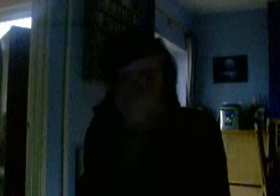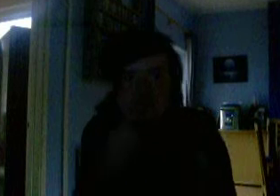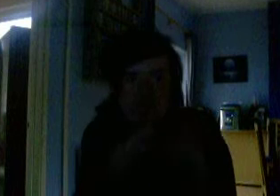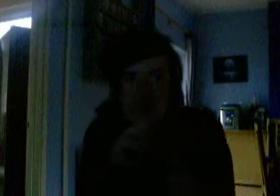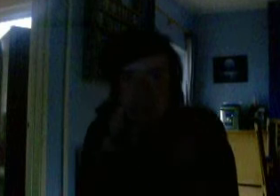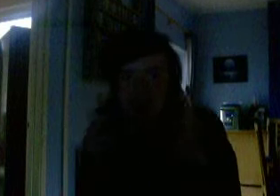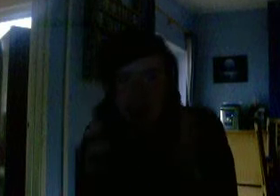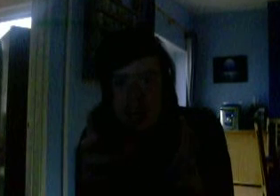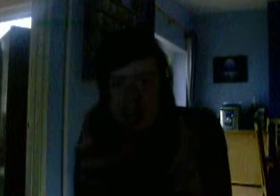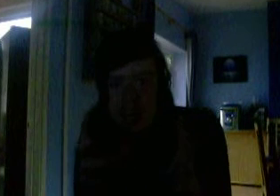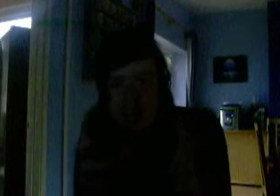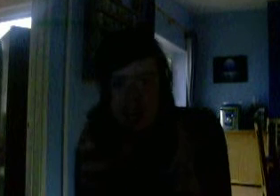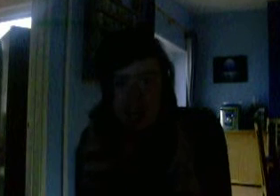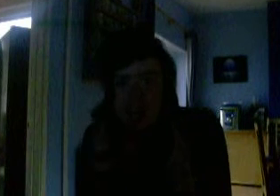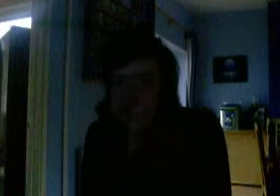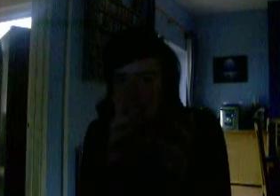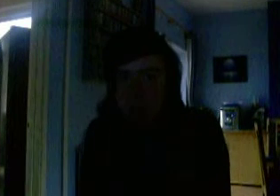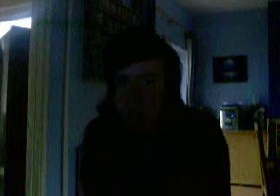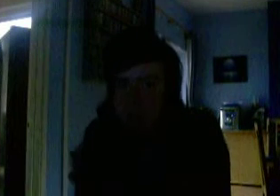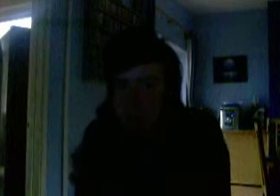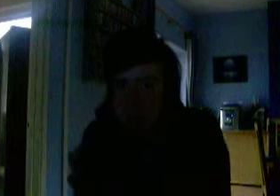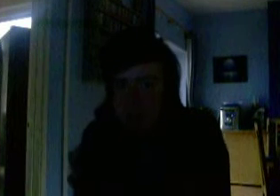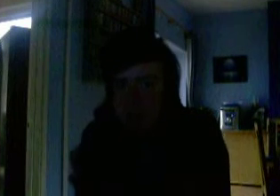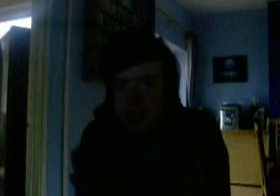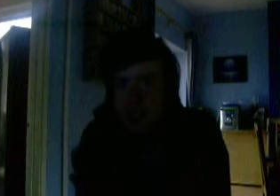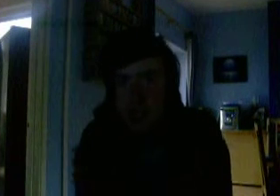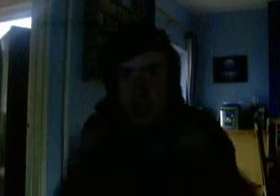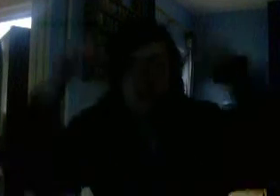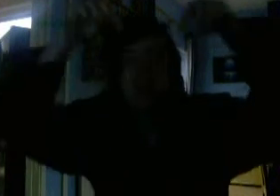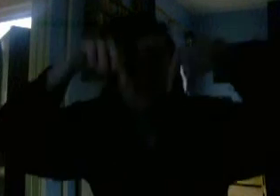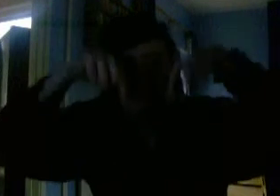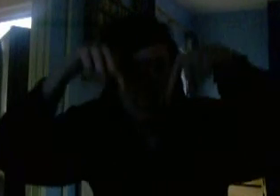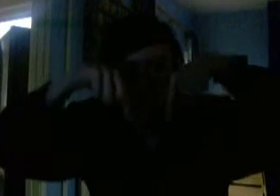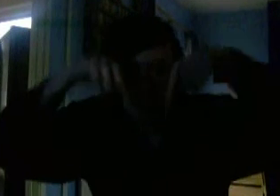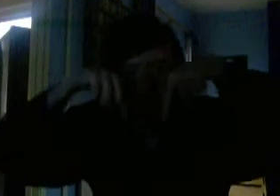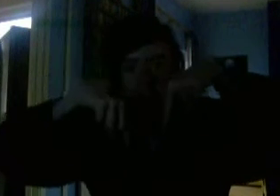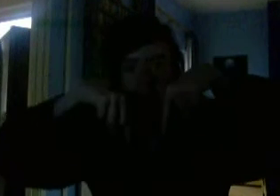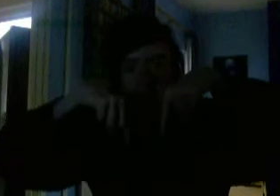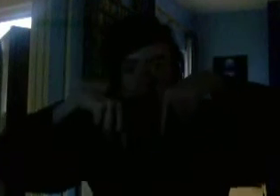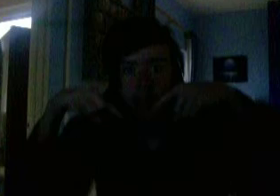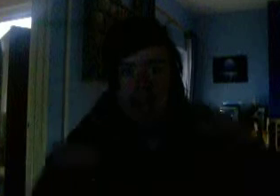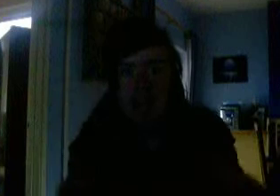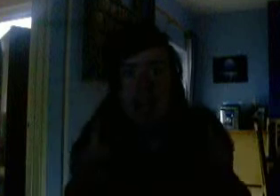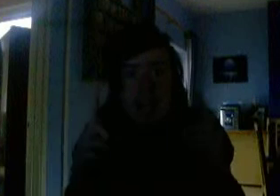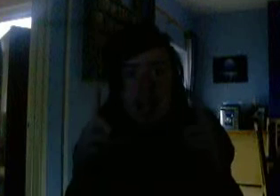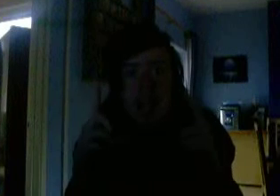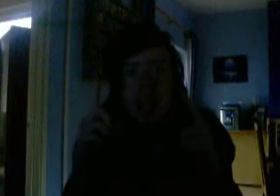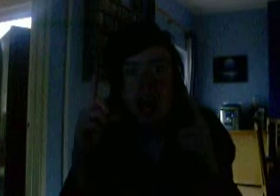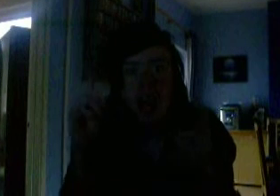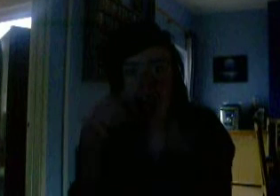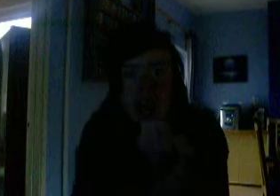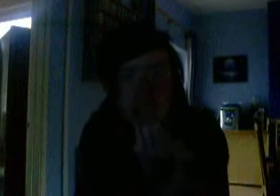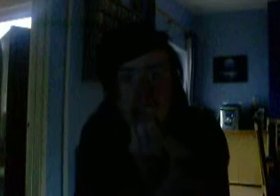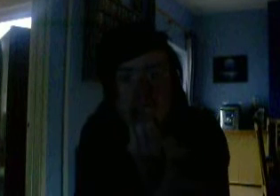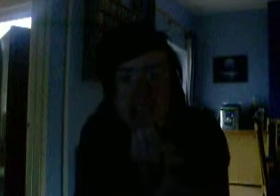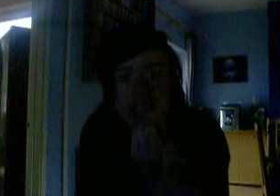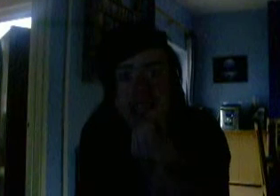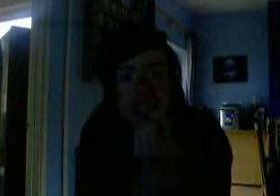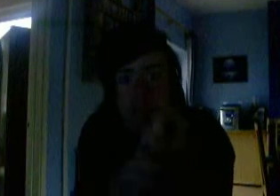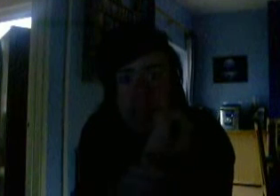a few things for any Friday the 13th fans, because I haven't watched all of the movies, okay? Please comment down there, okay? Is there... Are there